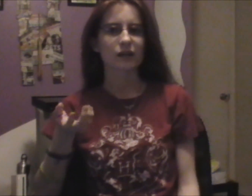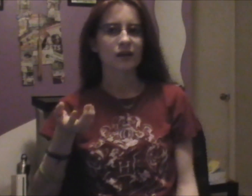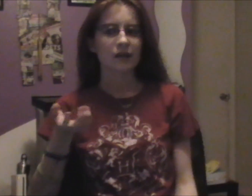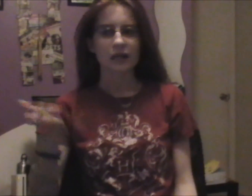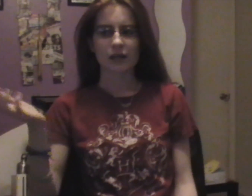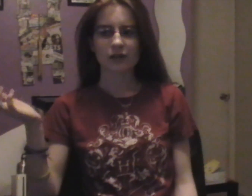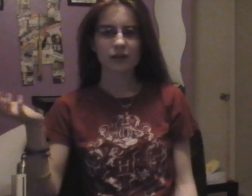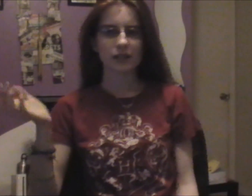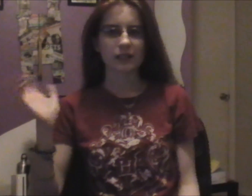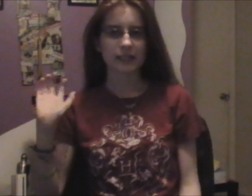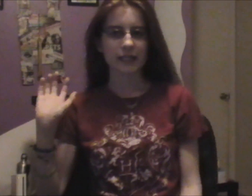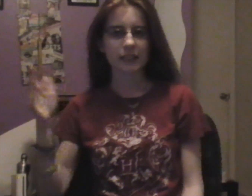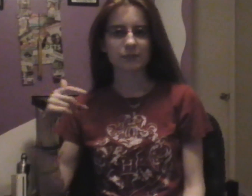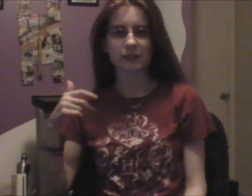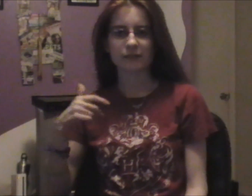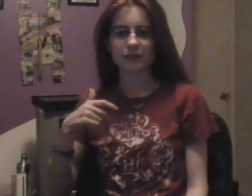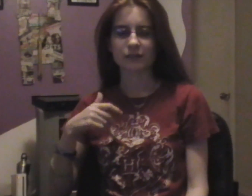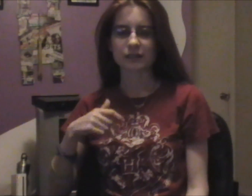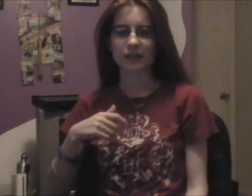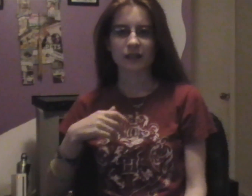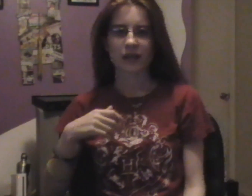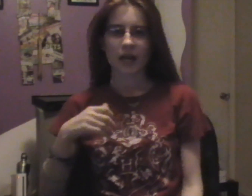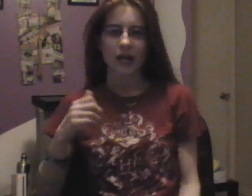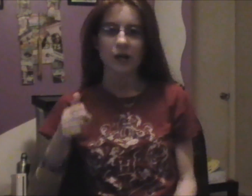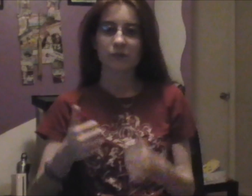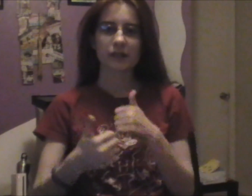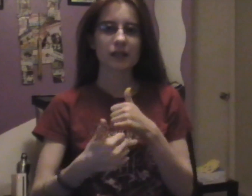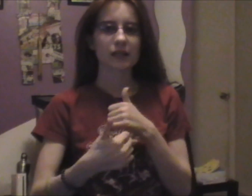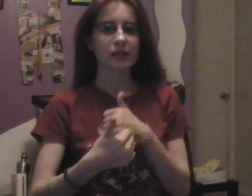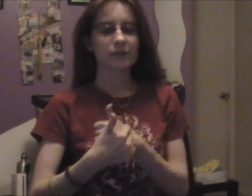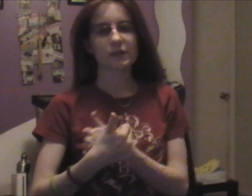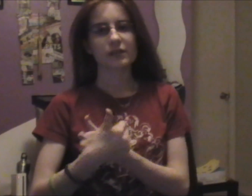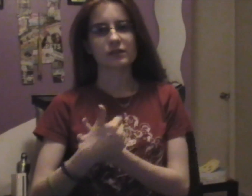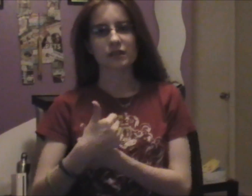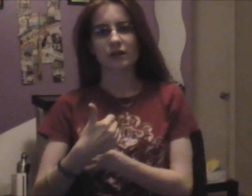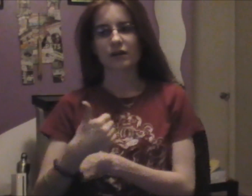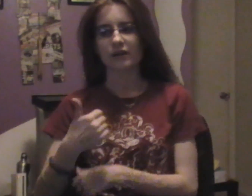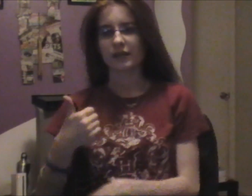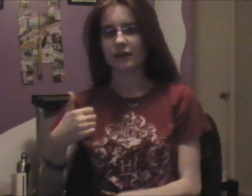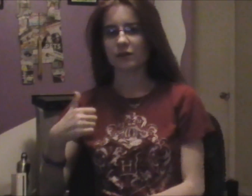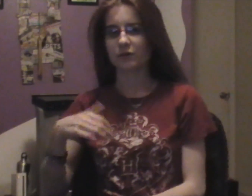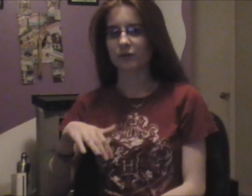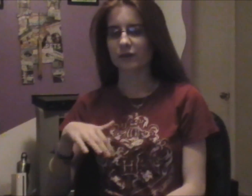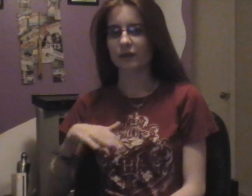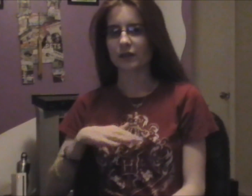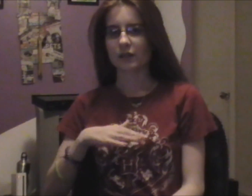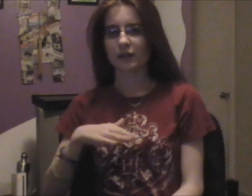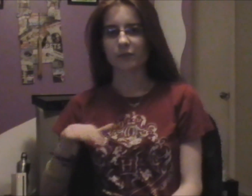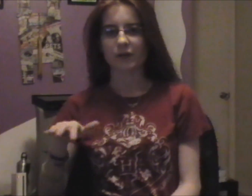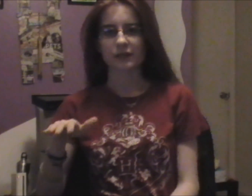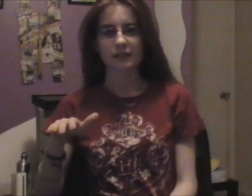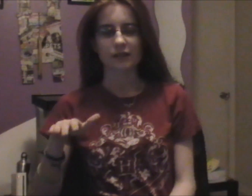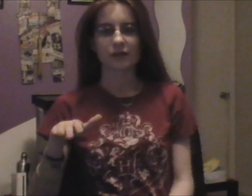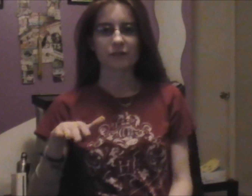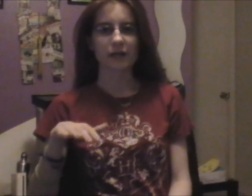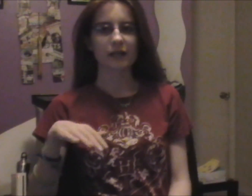heard in the HPA video today. How many emails are in your inbox that are unread?